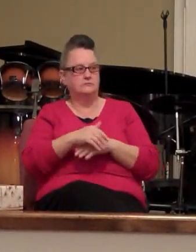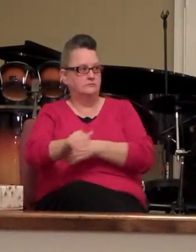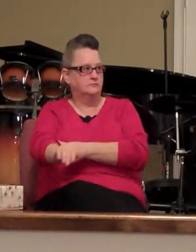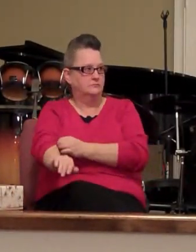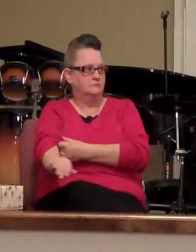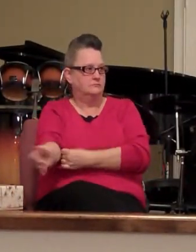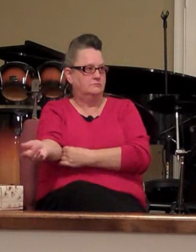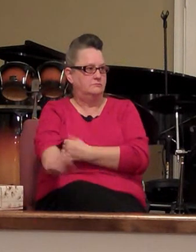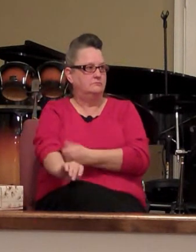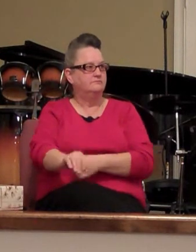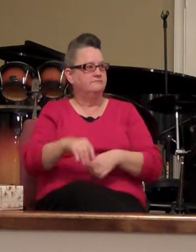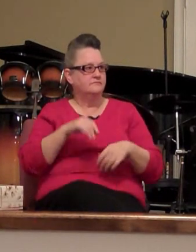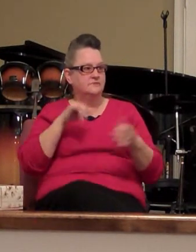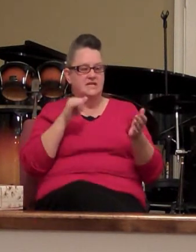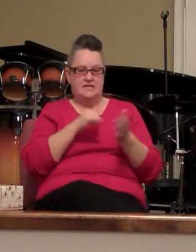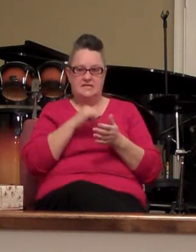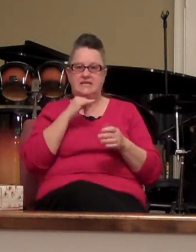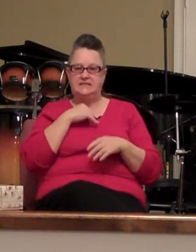it's an angry hope